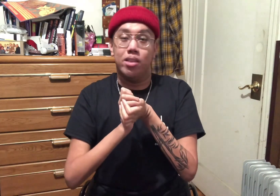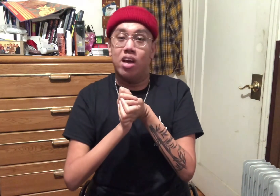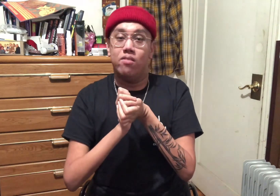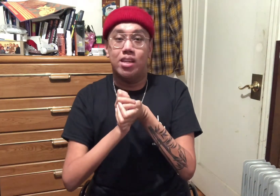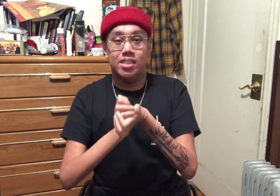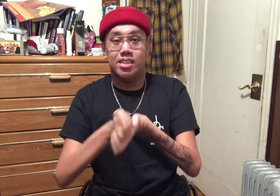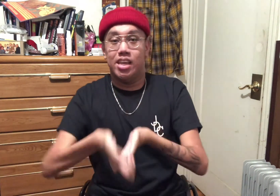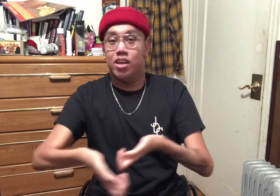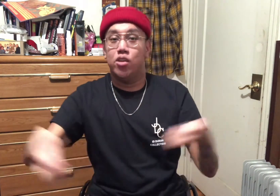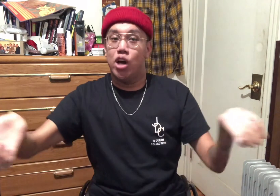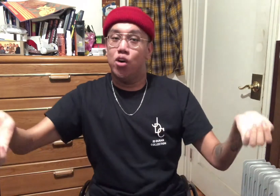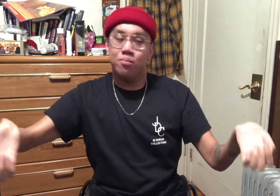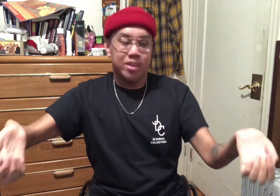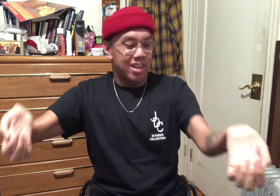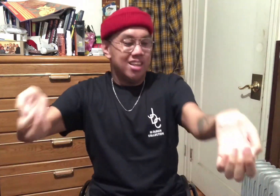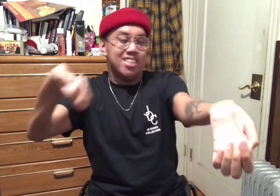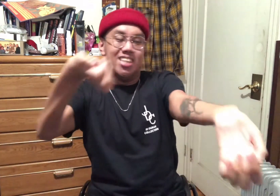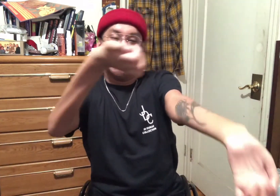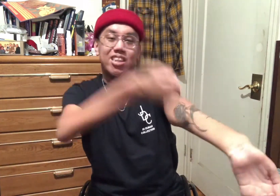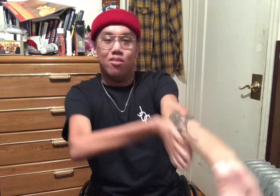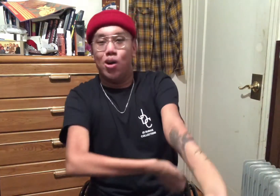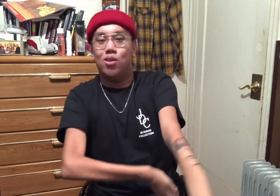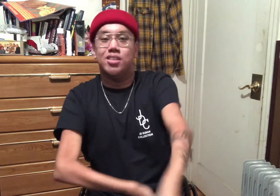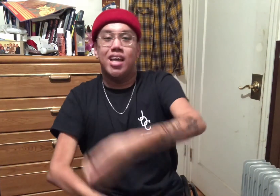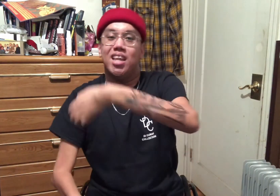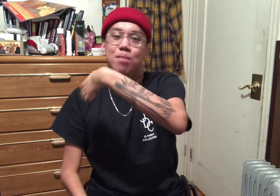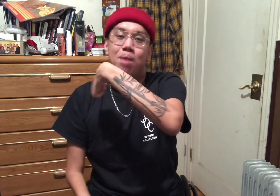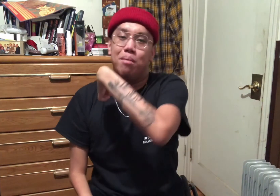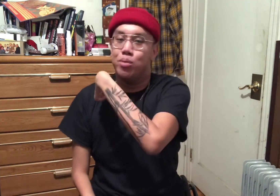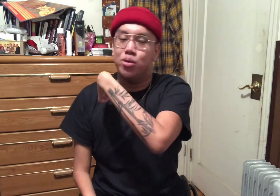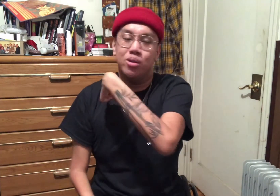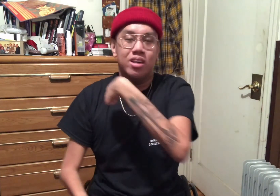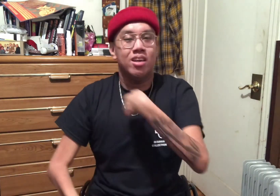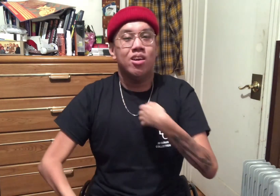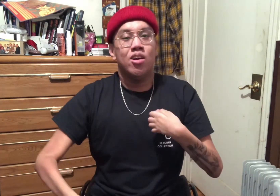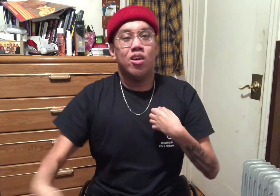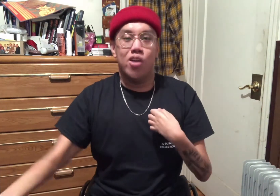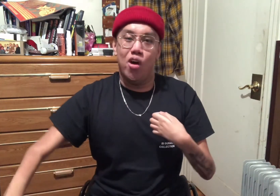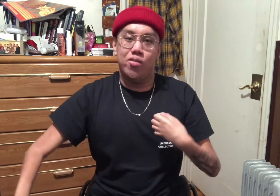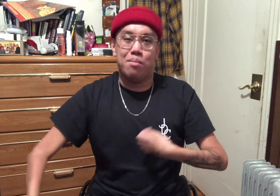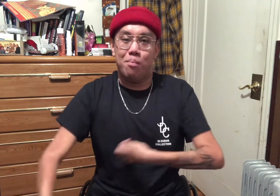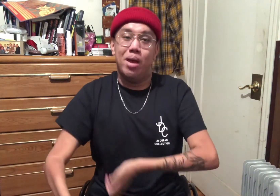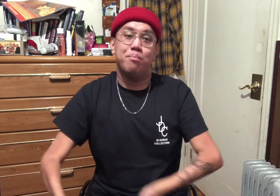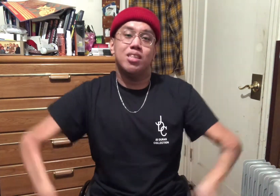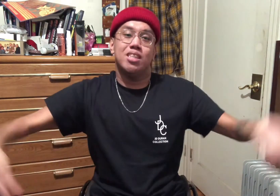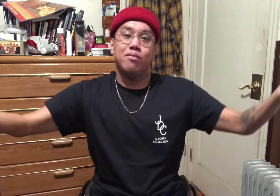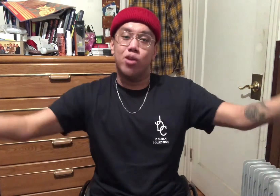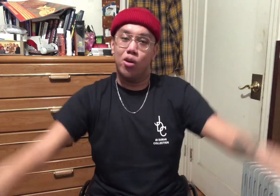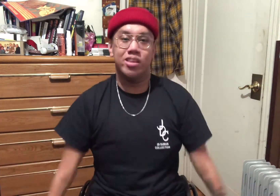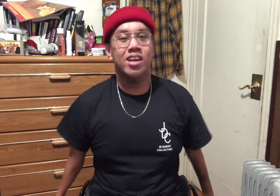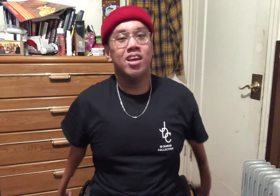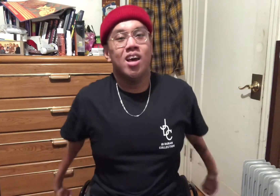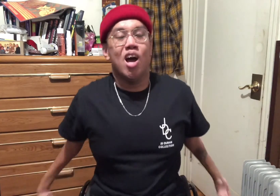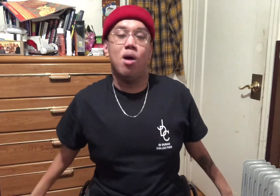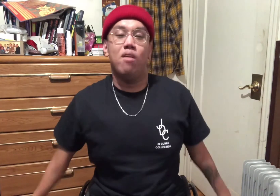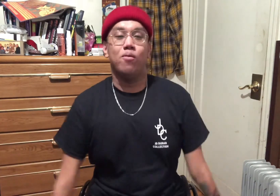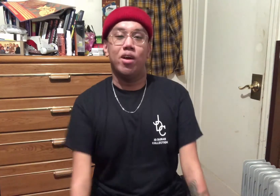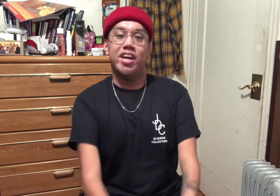love to see it grow just like the rose and the bamboo. Growth, I'm a big person, I'm growth. I'm all for it.